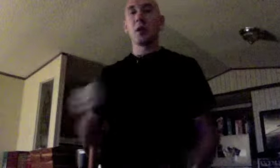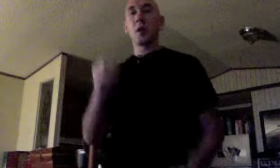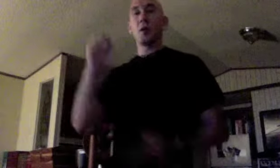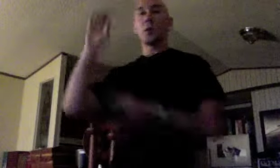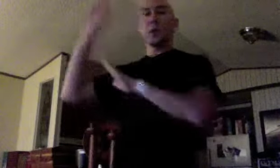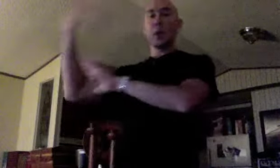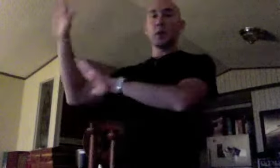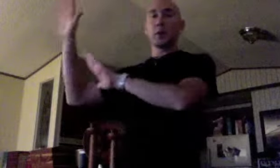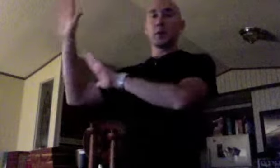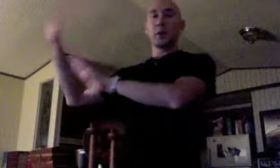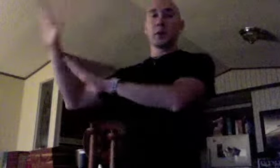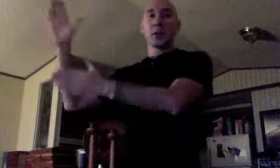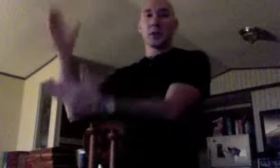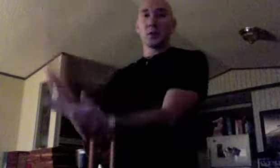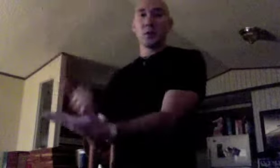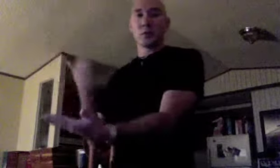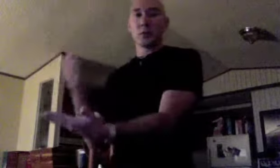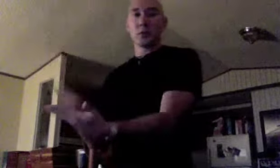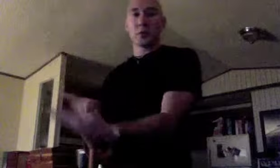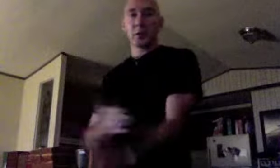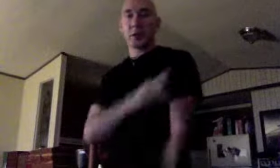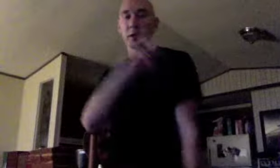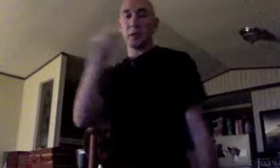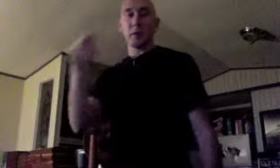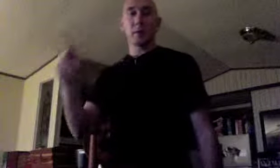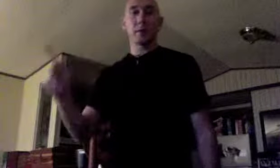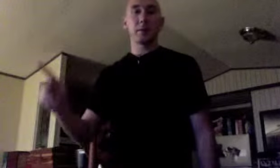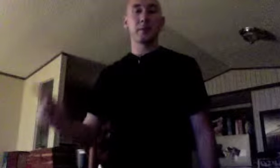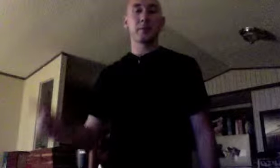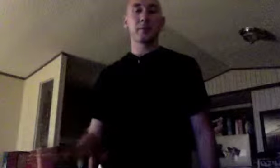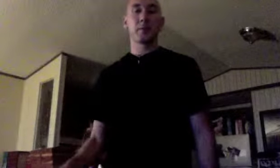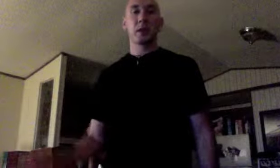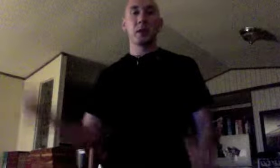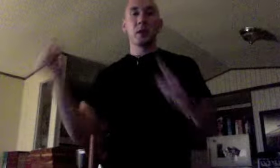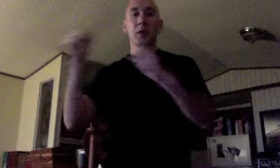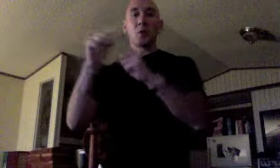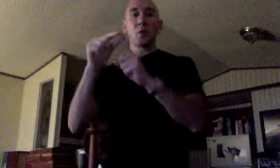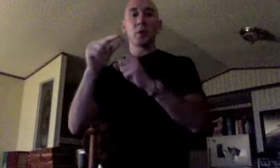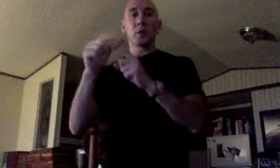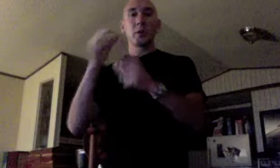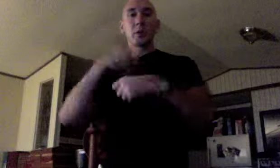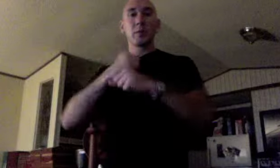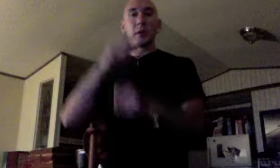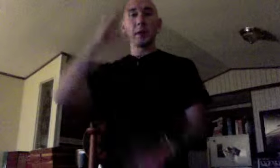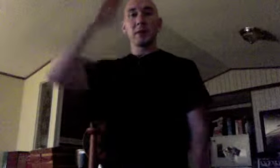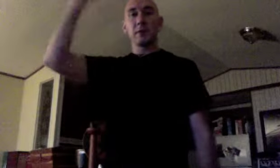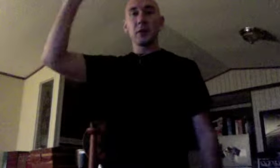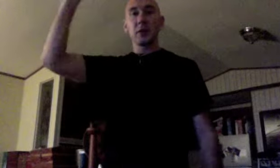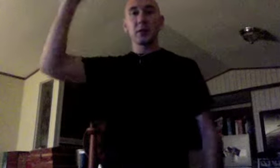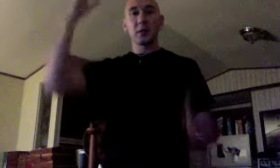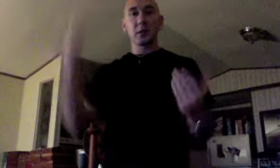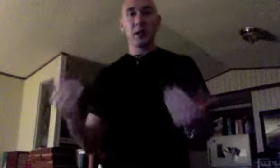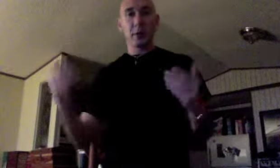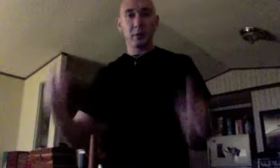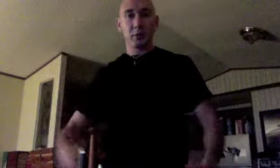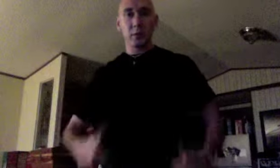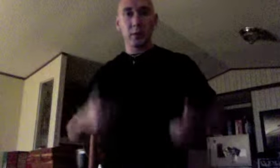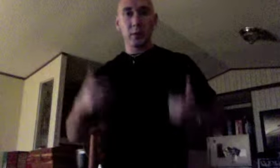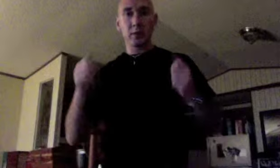O hail newborn King. The Word made flesh now dwells